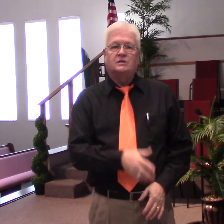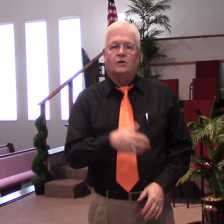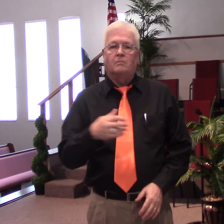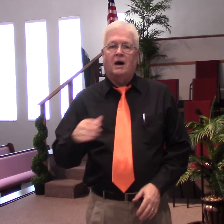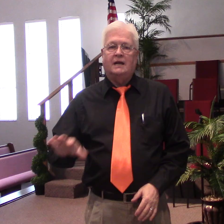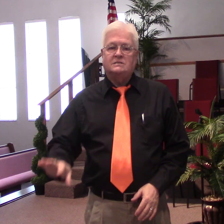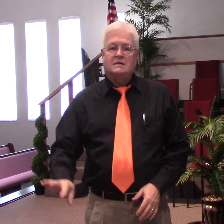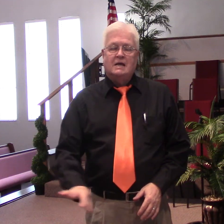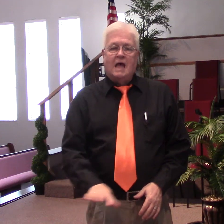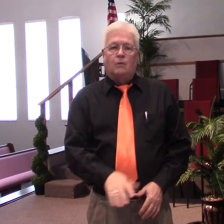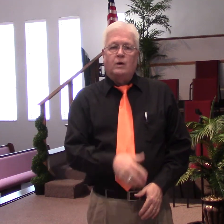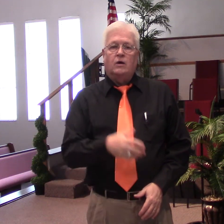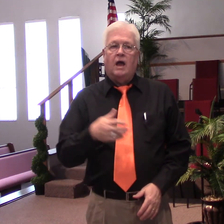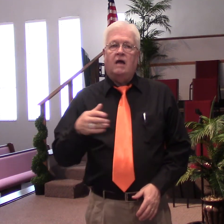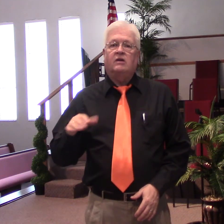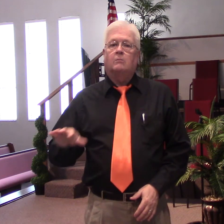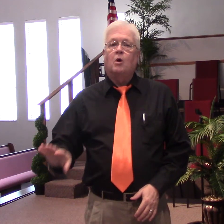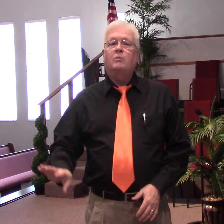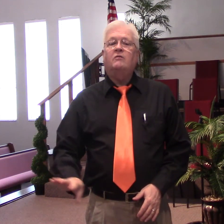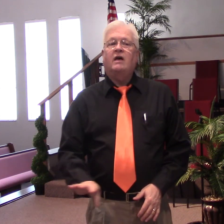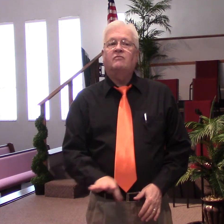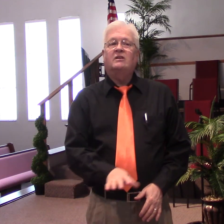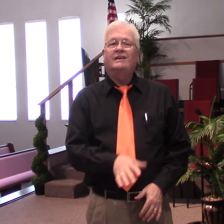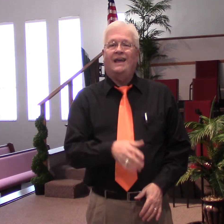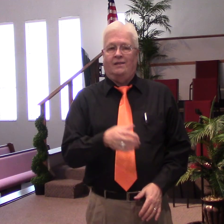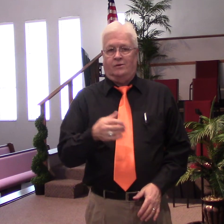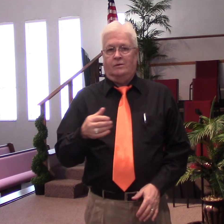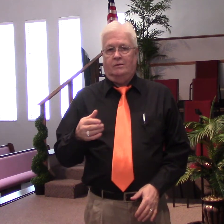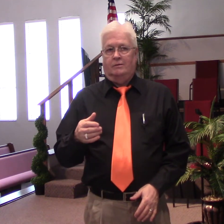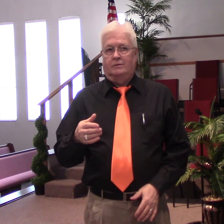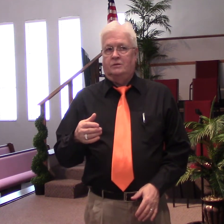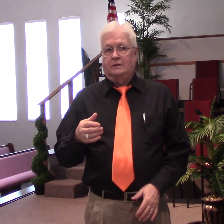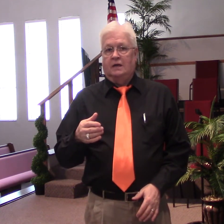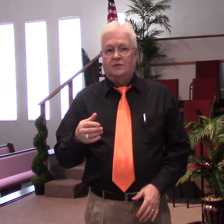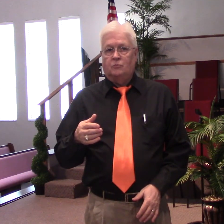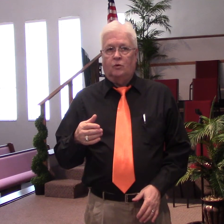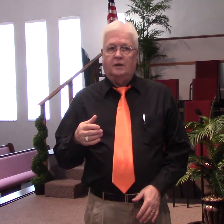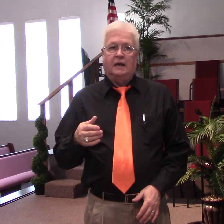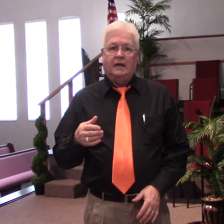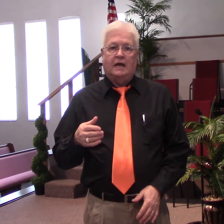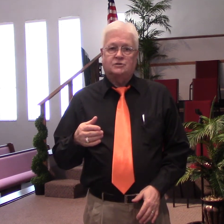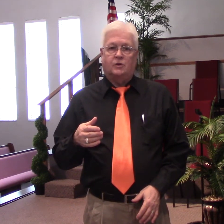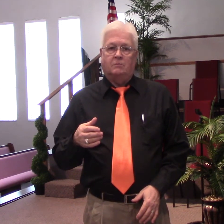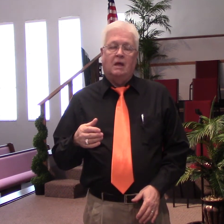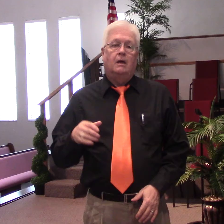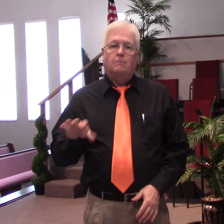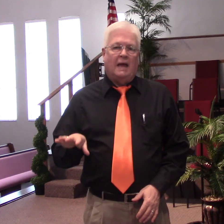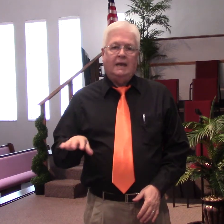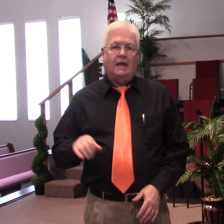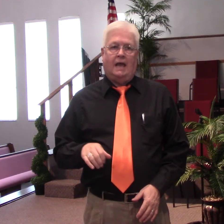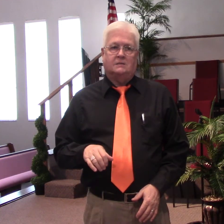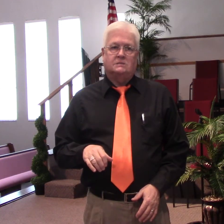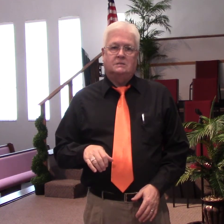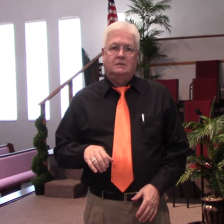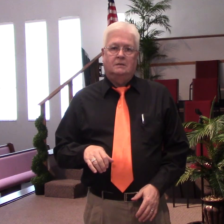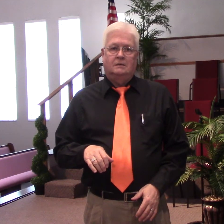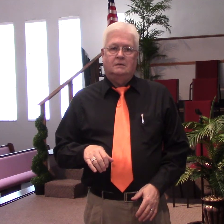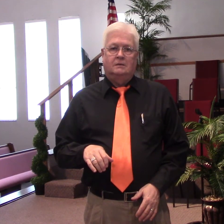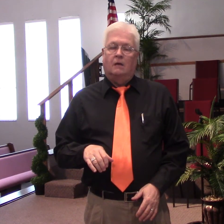into our bodies, and we are having a moment of heaven together, doing nothing more than eating ice cream, petting cats, and